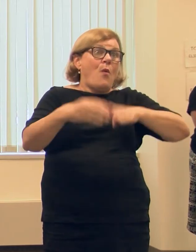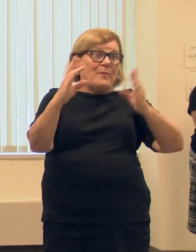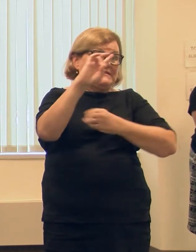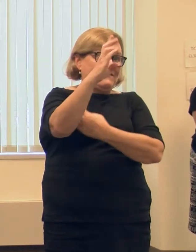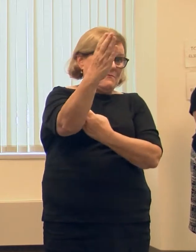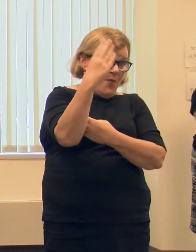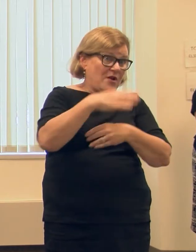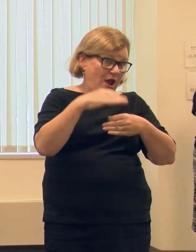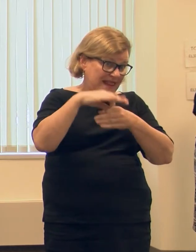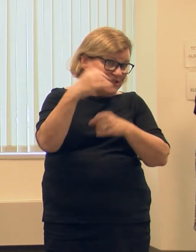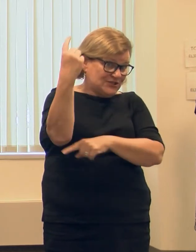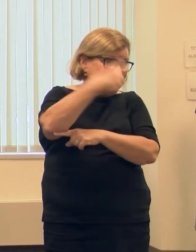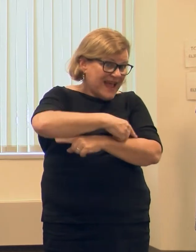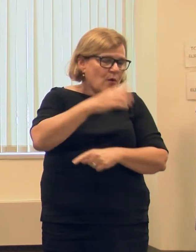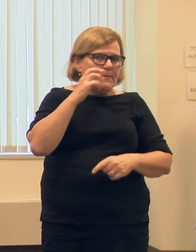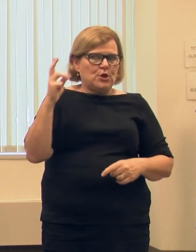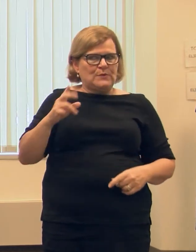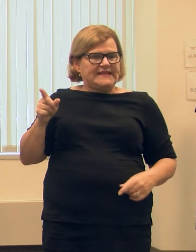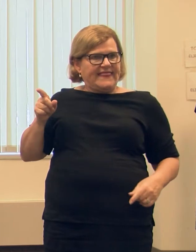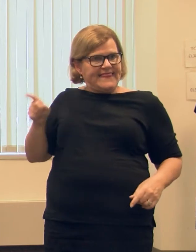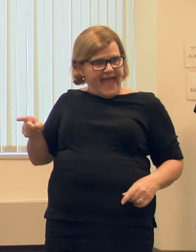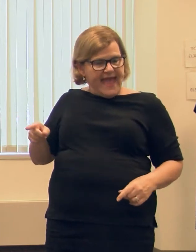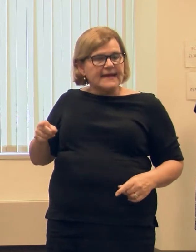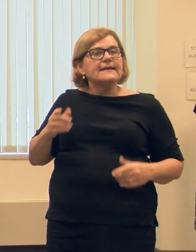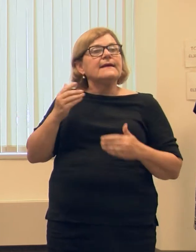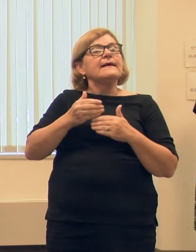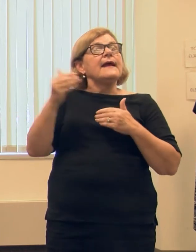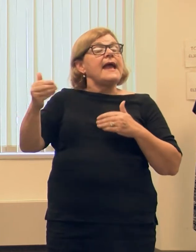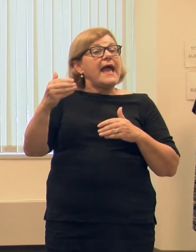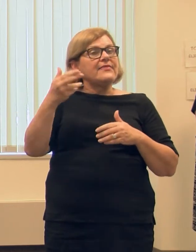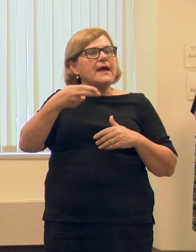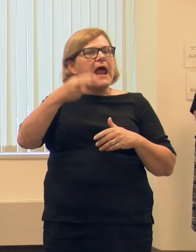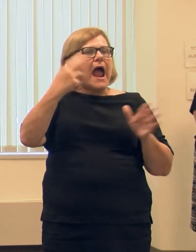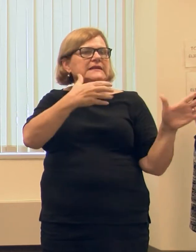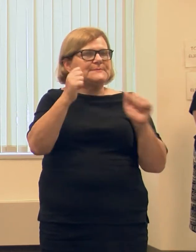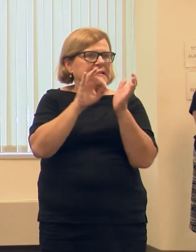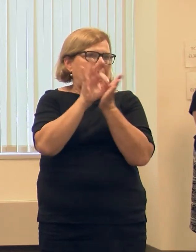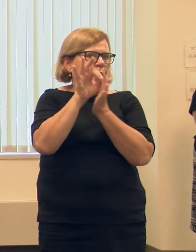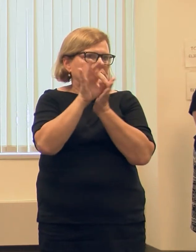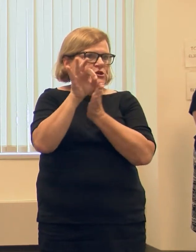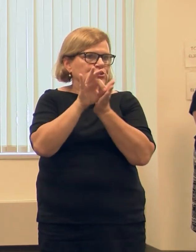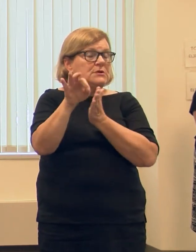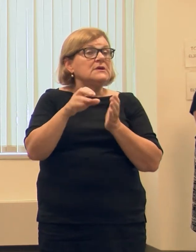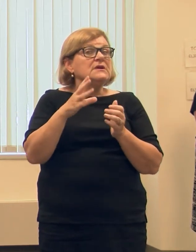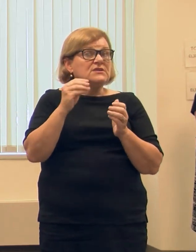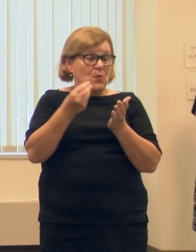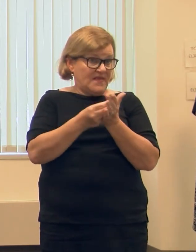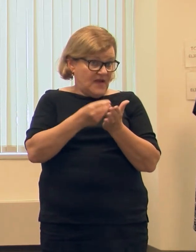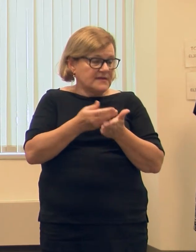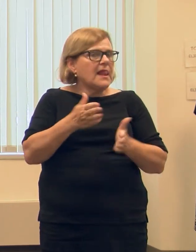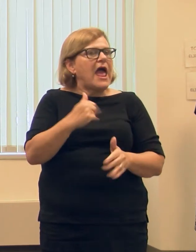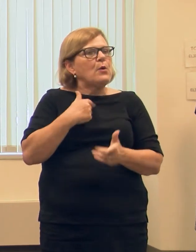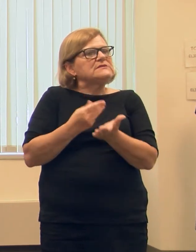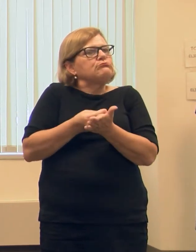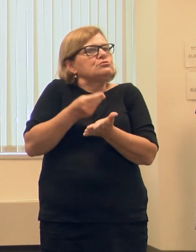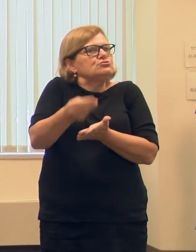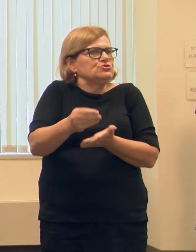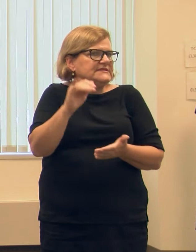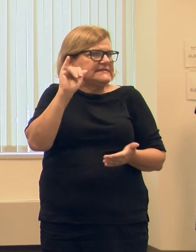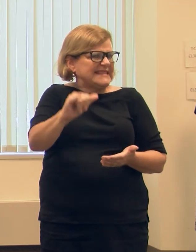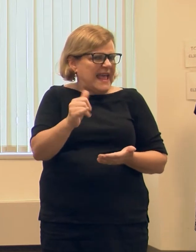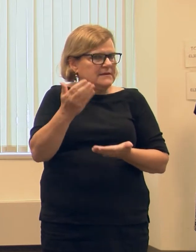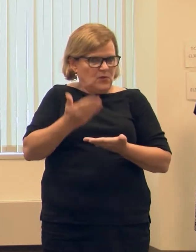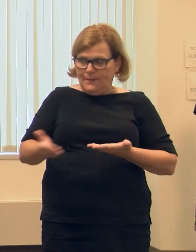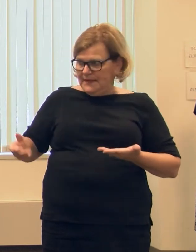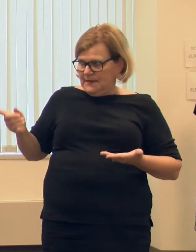Election Day. So we'll be using that. And then our high-speed tabulator. So the funding allowed us to purchase that equipment